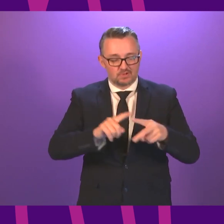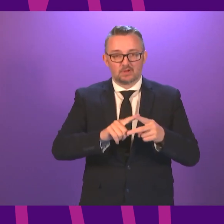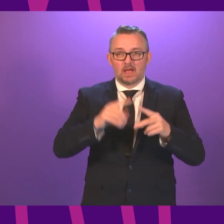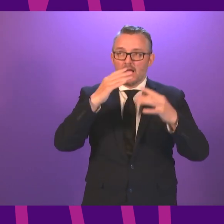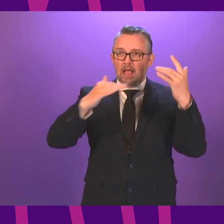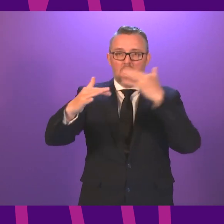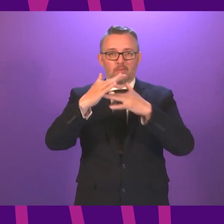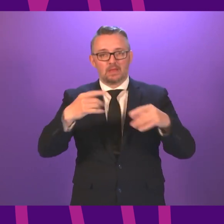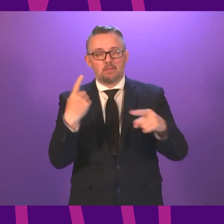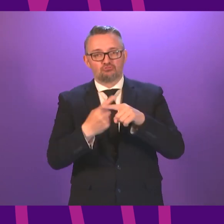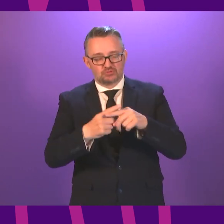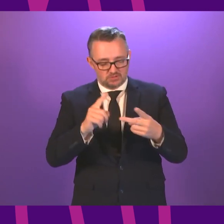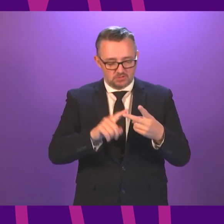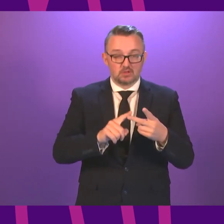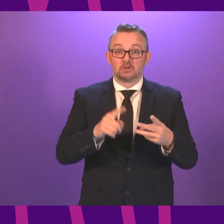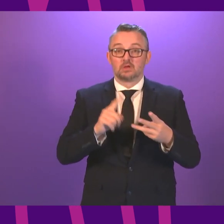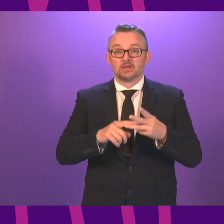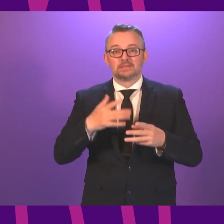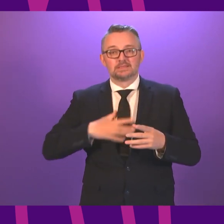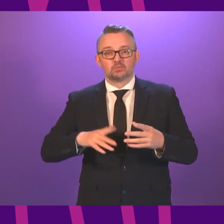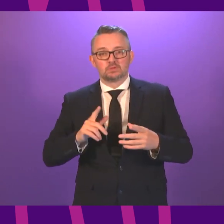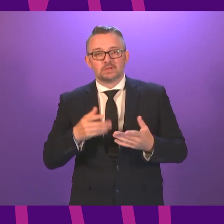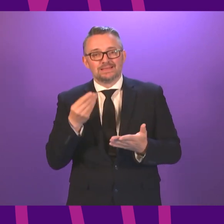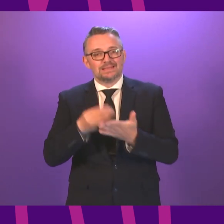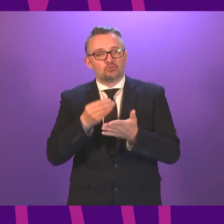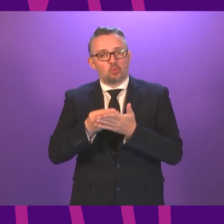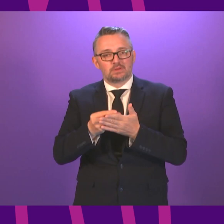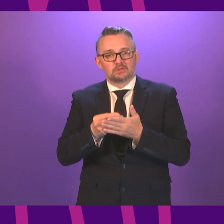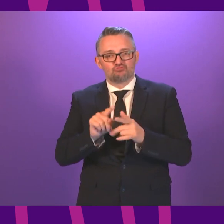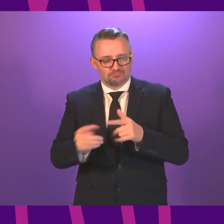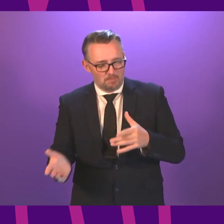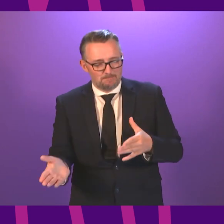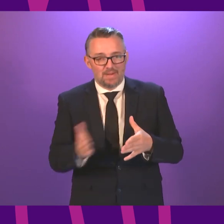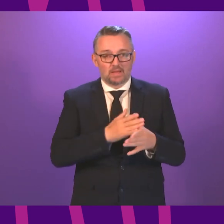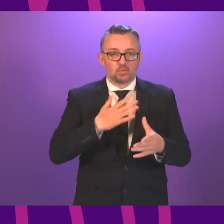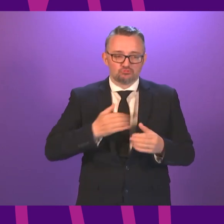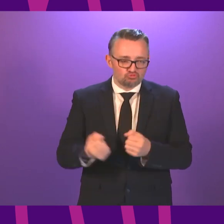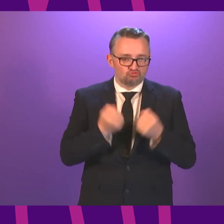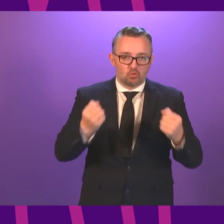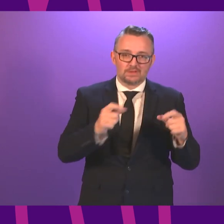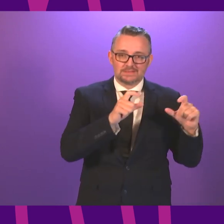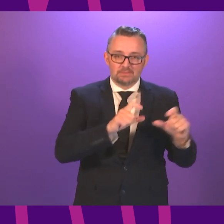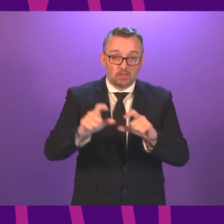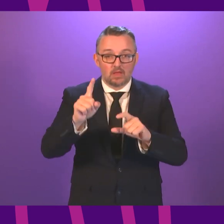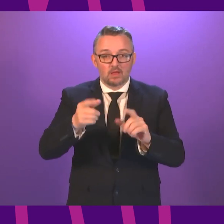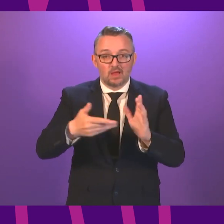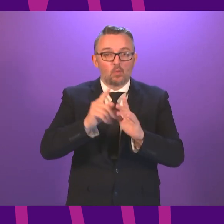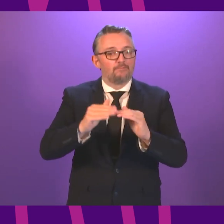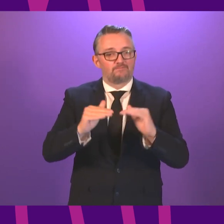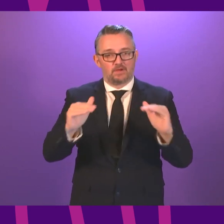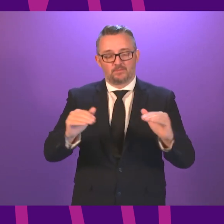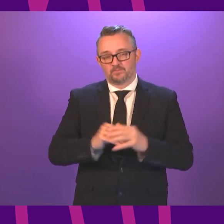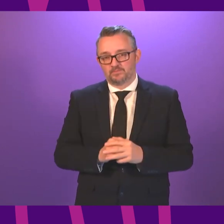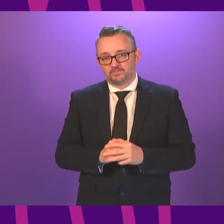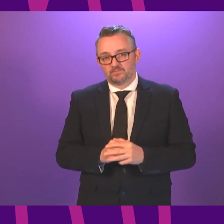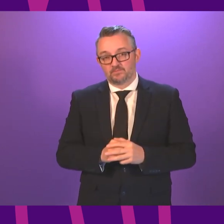emergency and the need to build an economic recovery that is strong, sustainable and fair. In the face